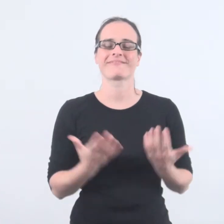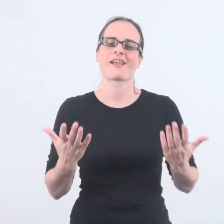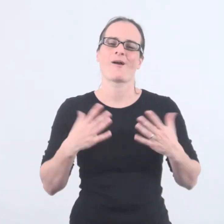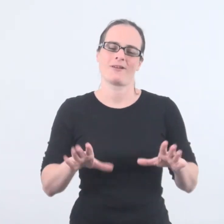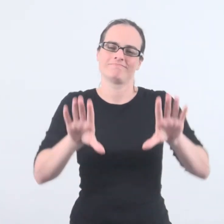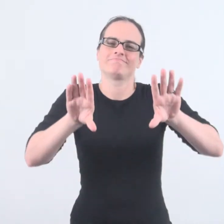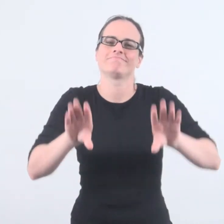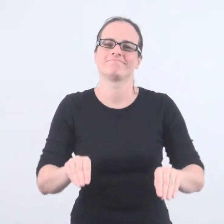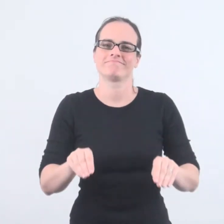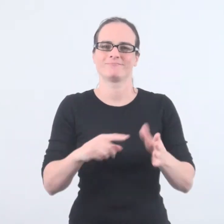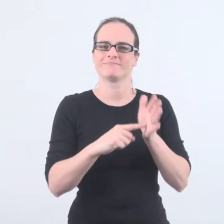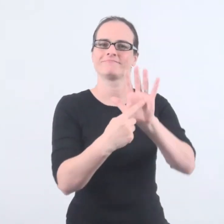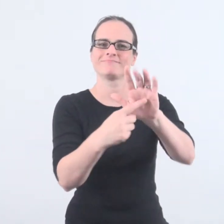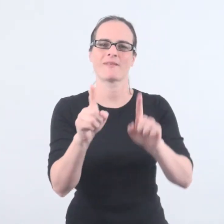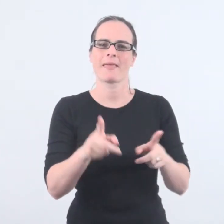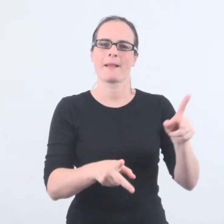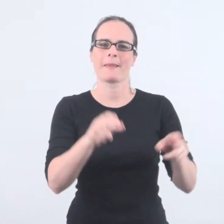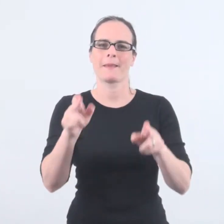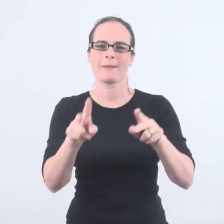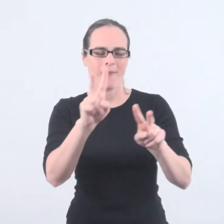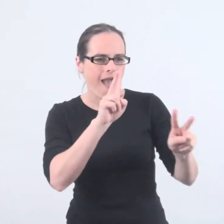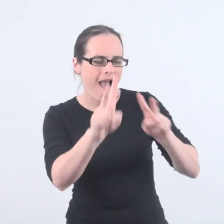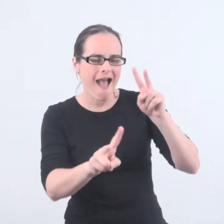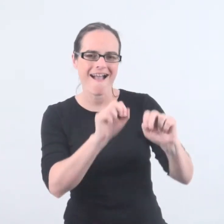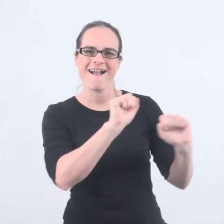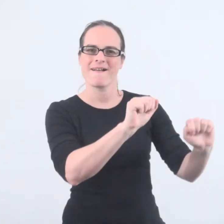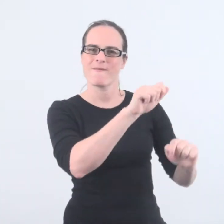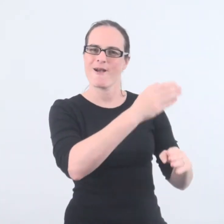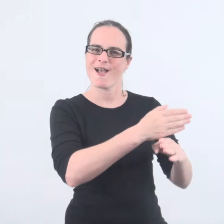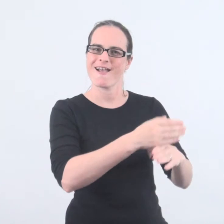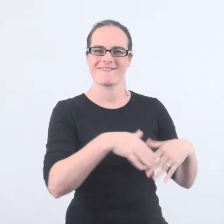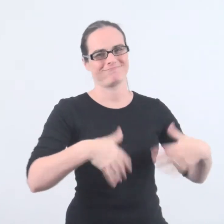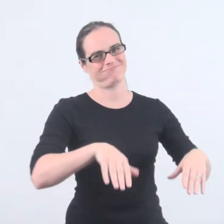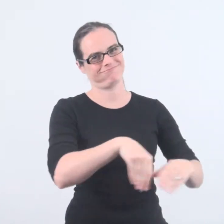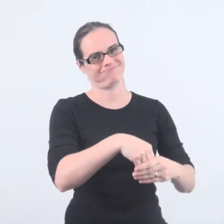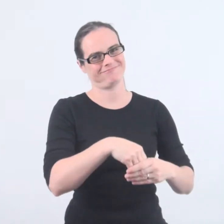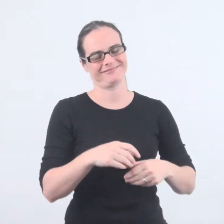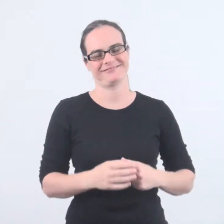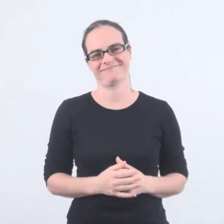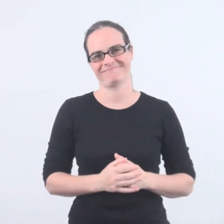So, I'll stop now. But we'll finish by showing some clips just to see exactly what work they've been doing.